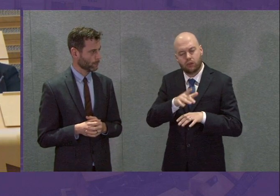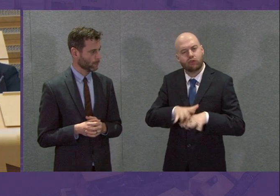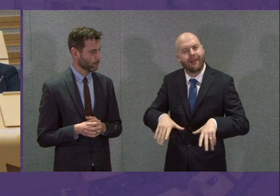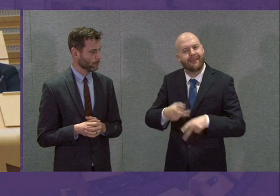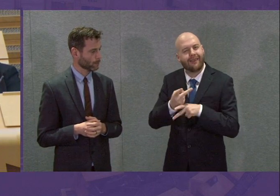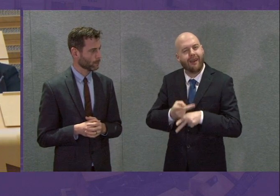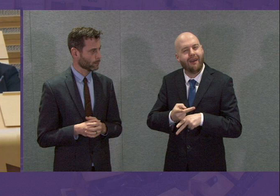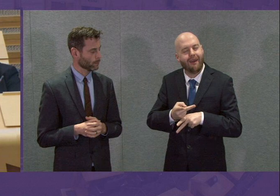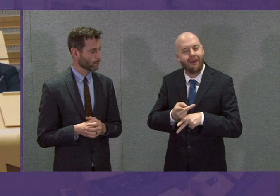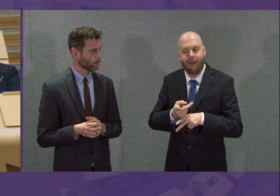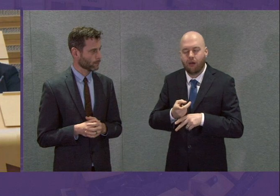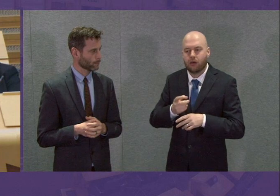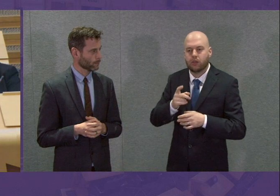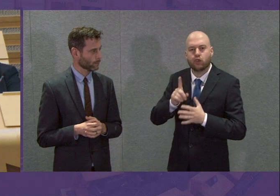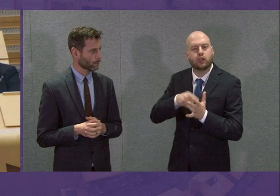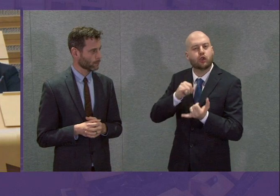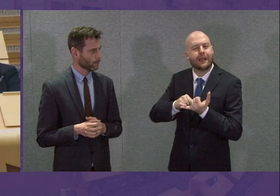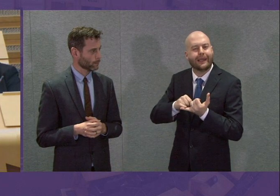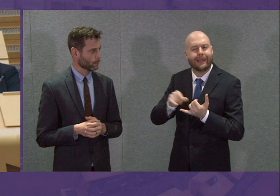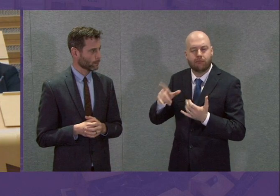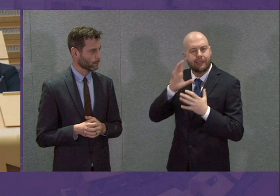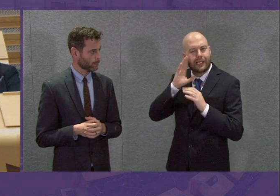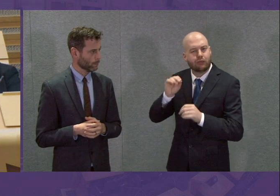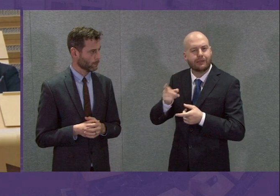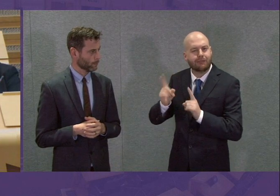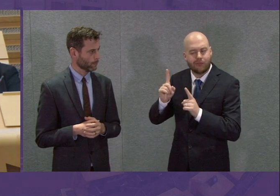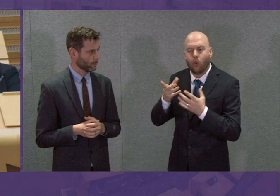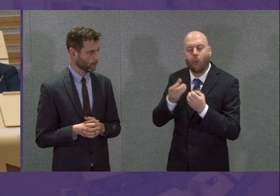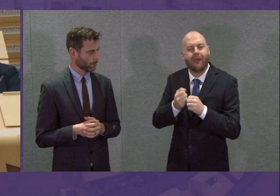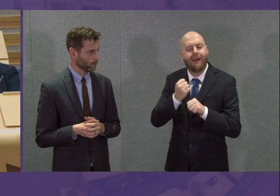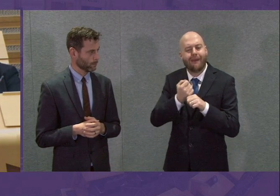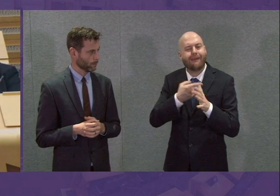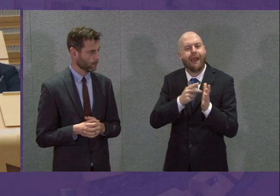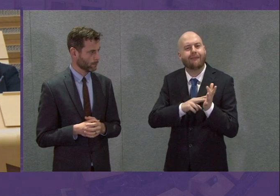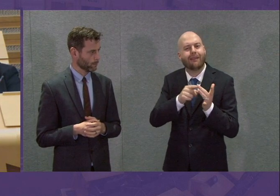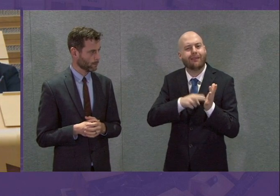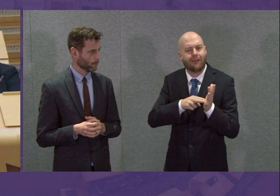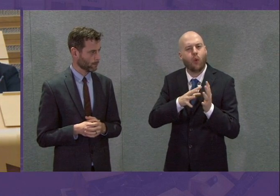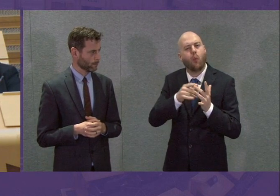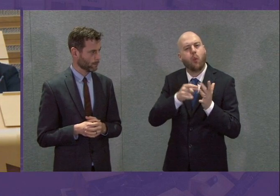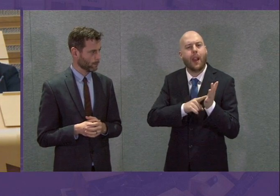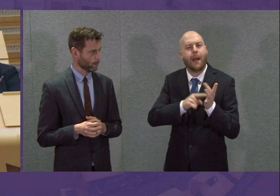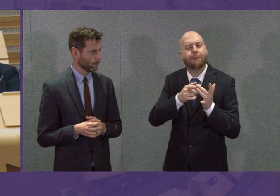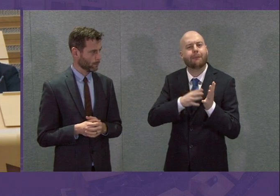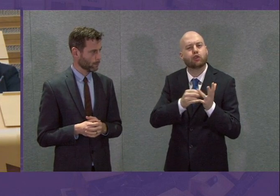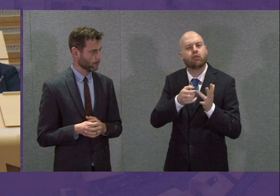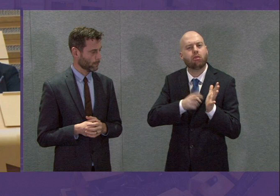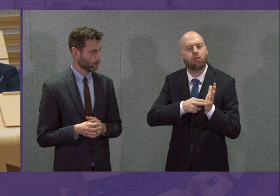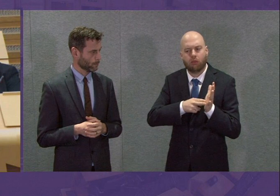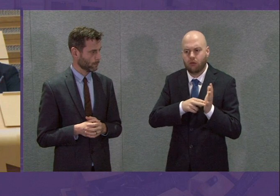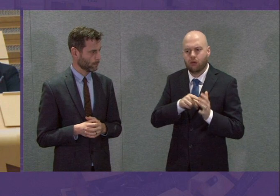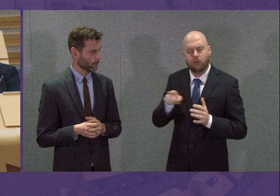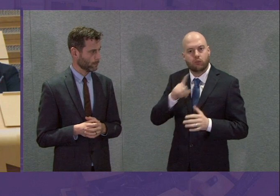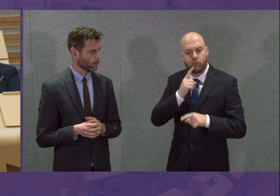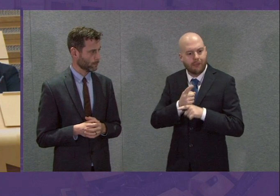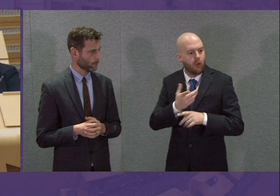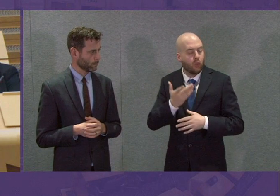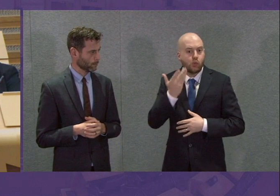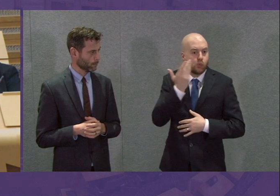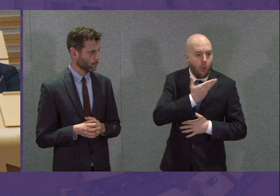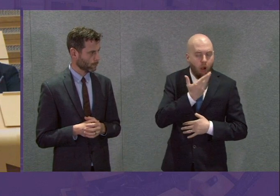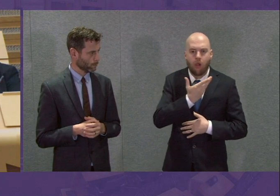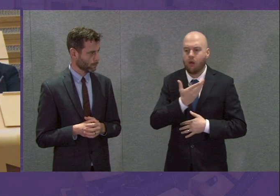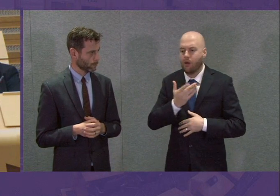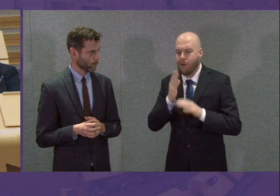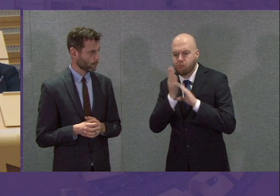Minister's confirmation yesterday, together with Gavin Williamson, that across the UK, schools and nurseries, including private nurseries, will close from tomorrow.